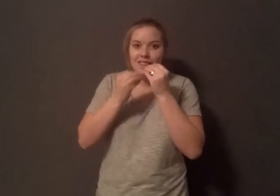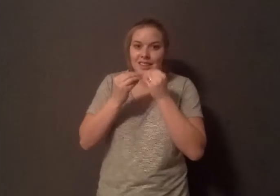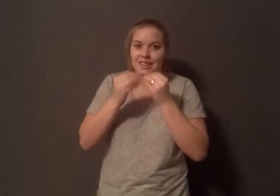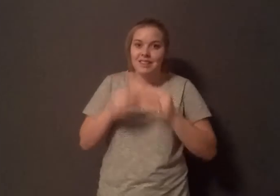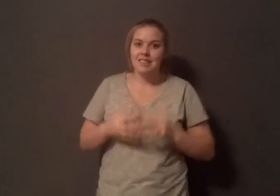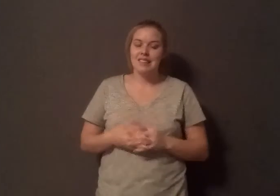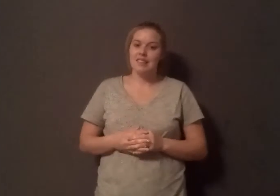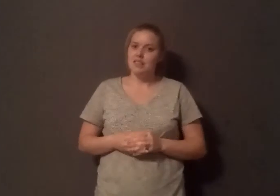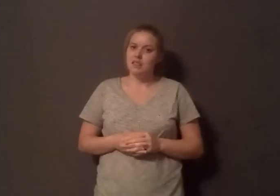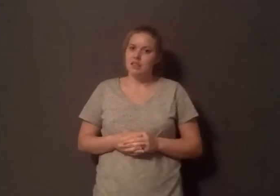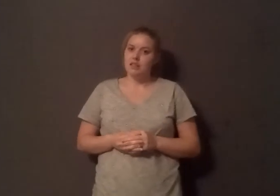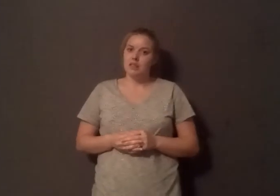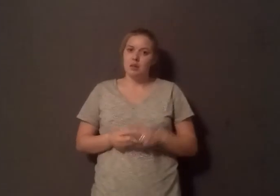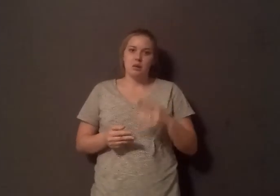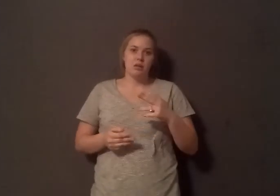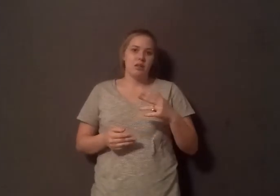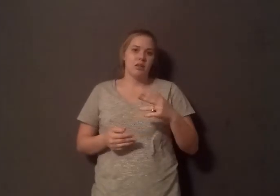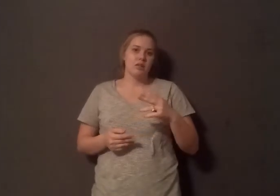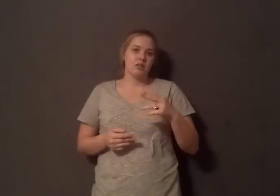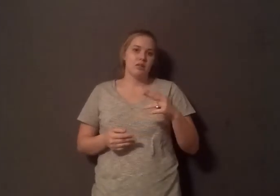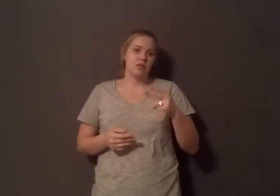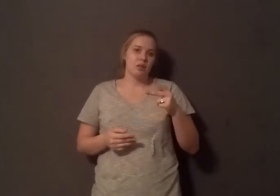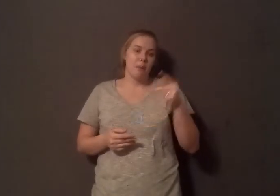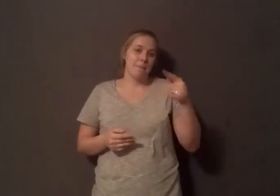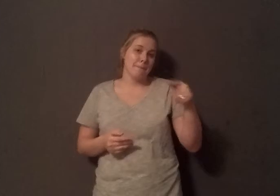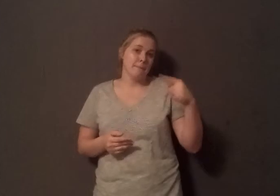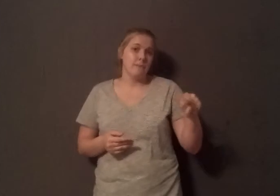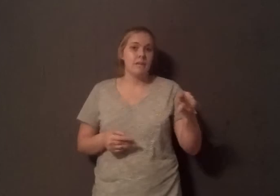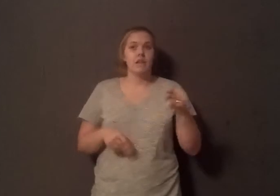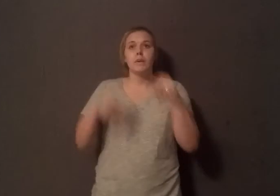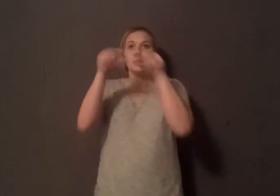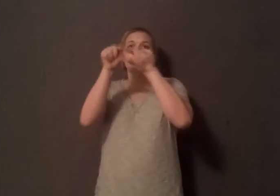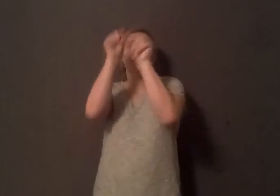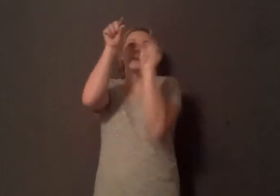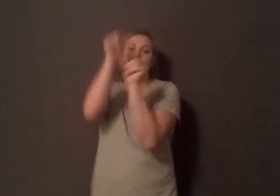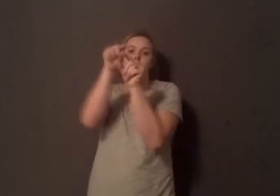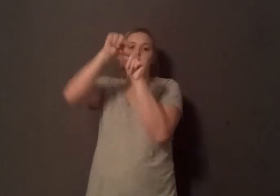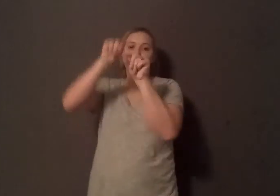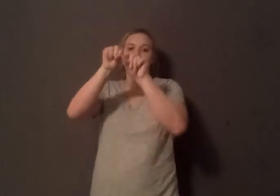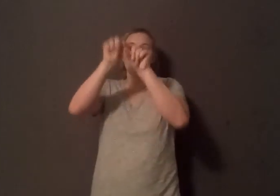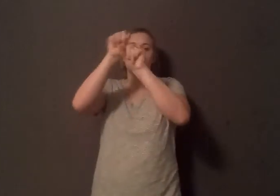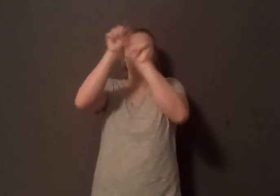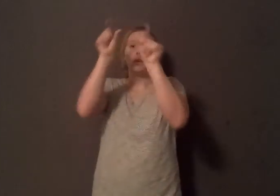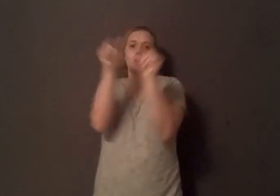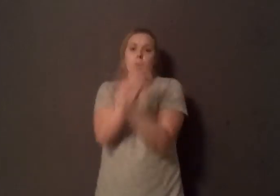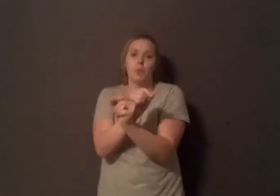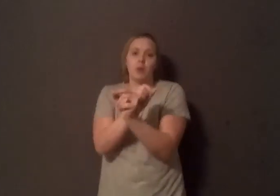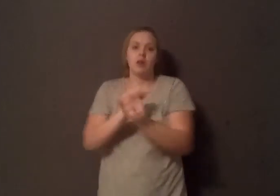pink ribbons and putting all the money into research for the cure. I, for one, know that I would want my daughter, my mother, me,